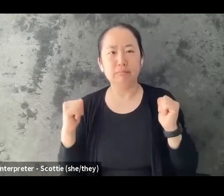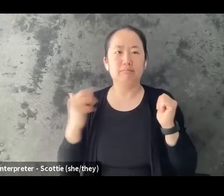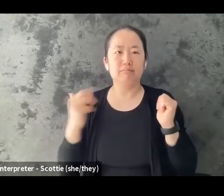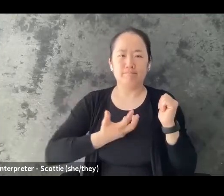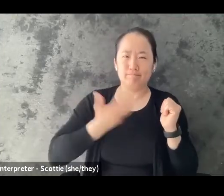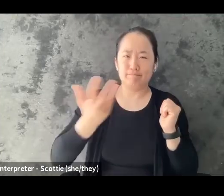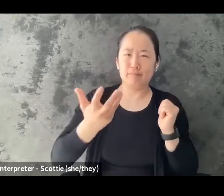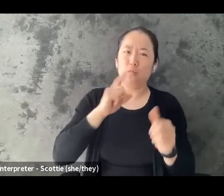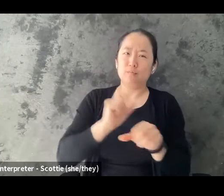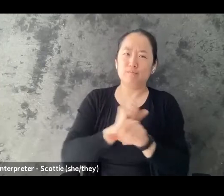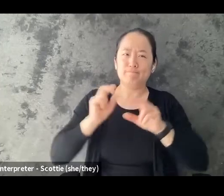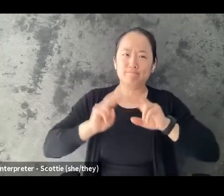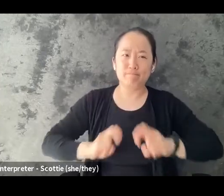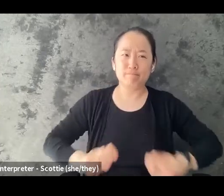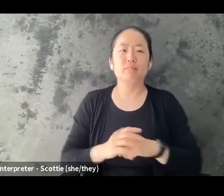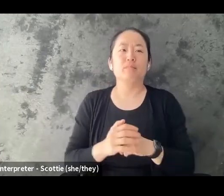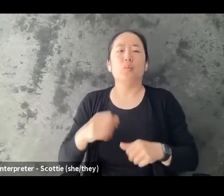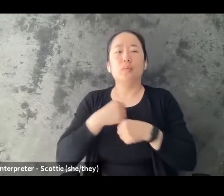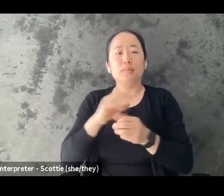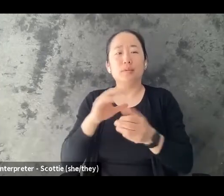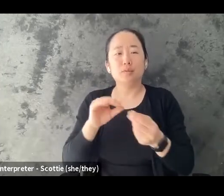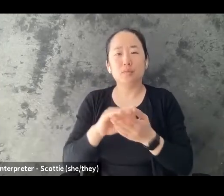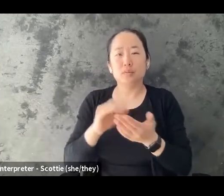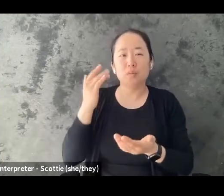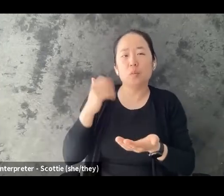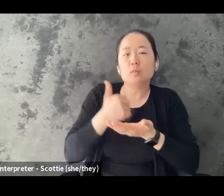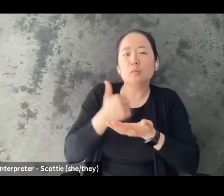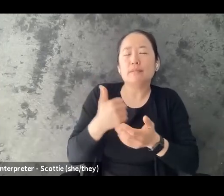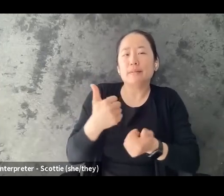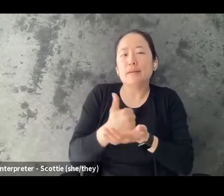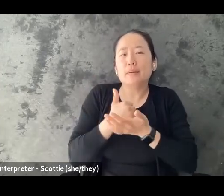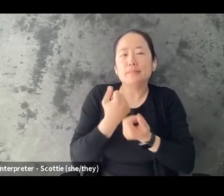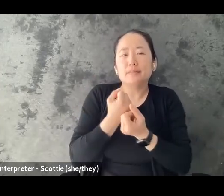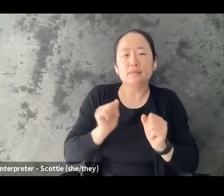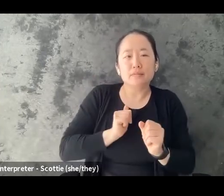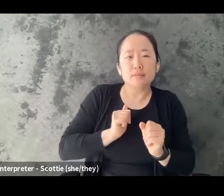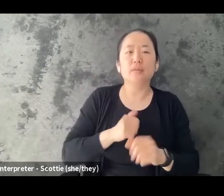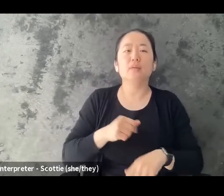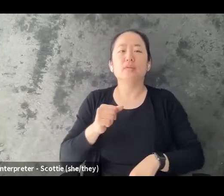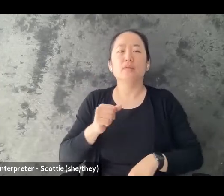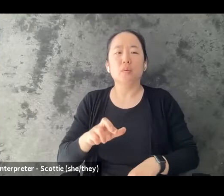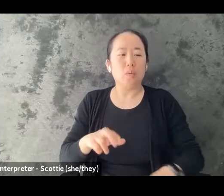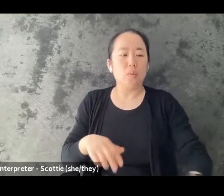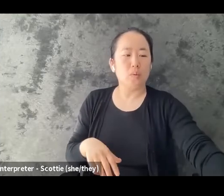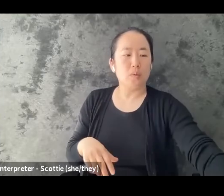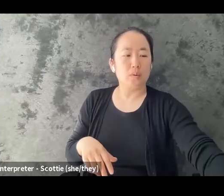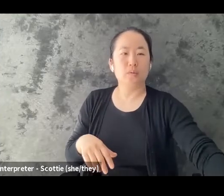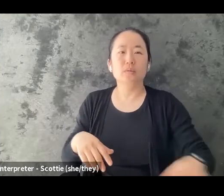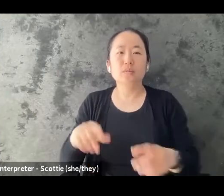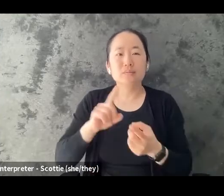others. Stories that lift us up or smash us against the stone wall of our own limits and fears. Liberation